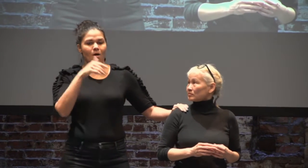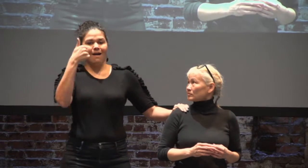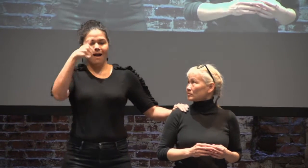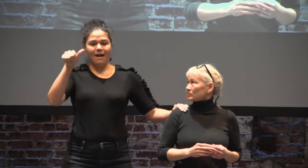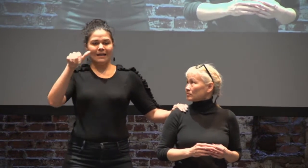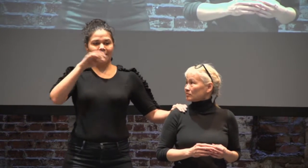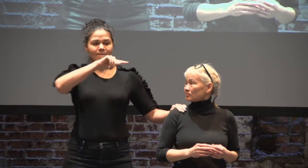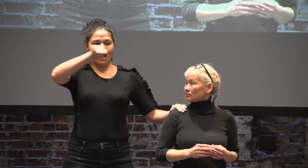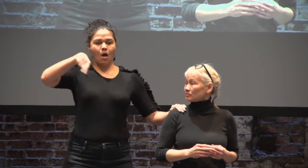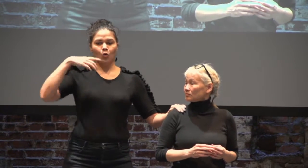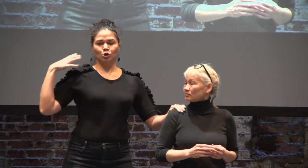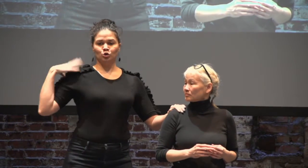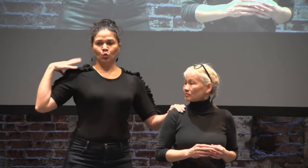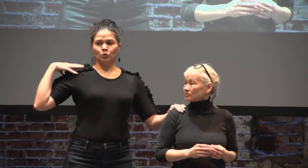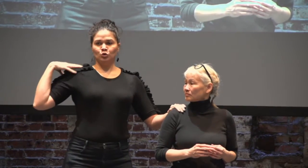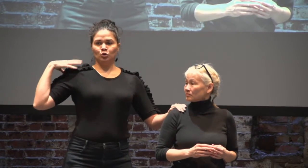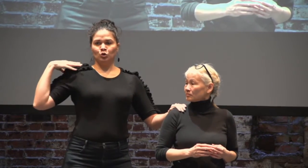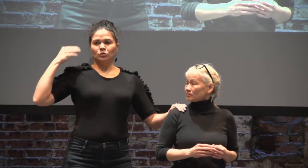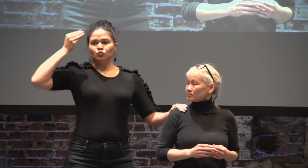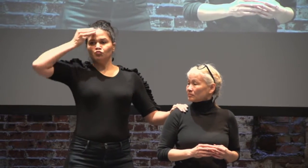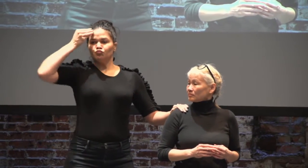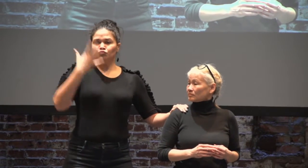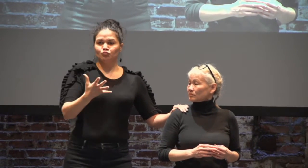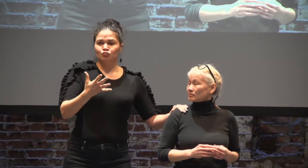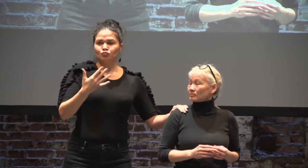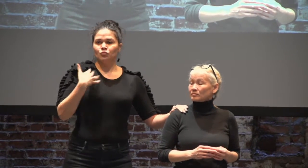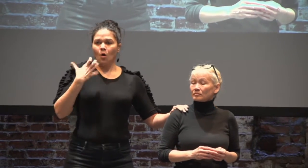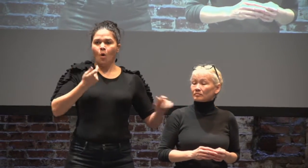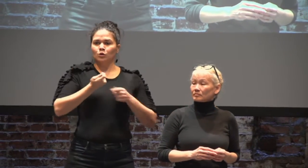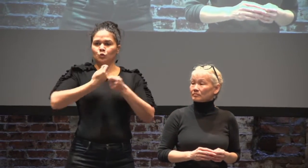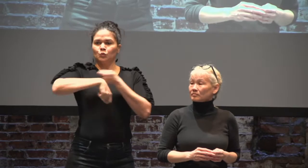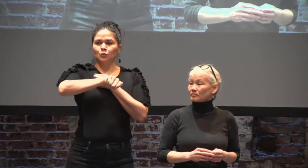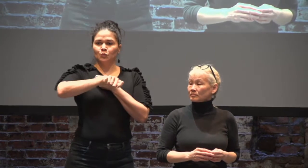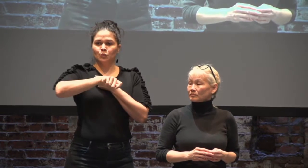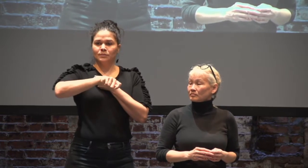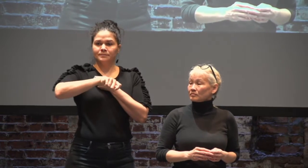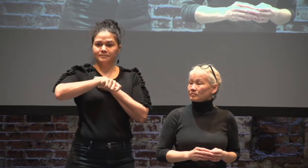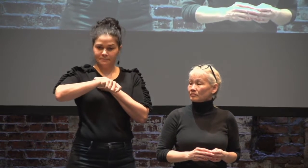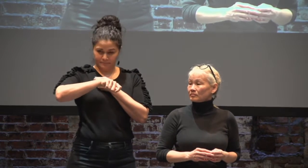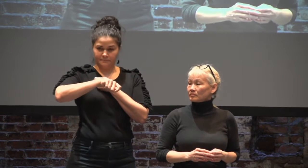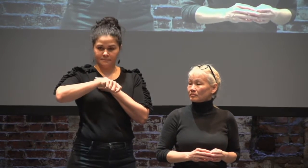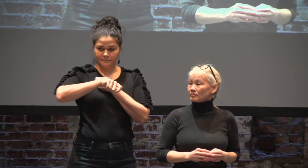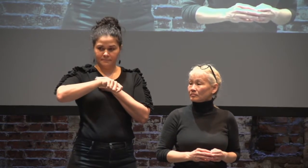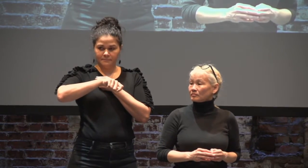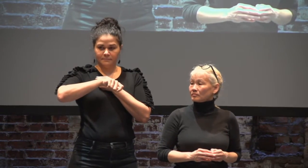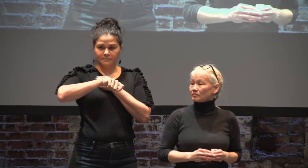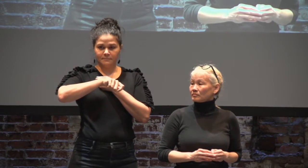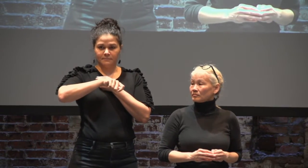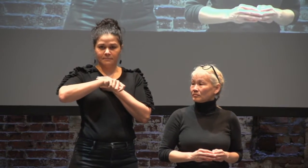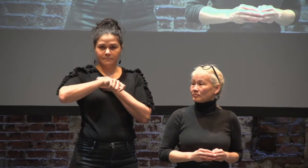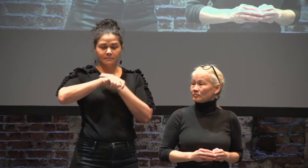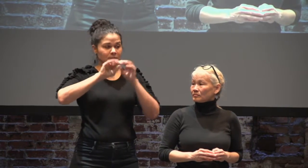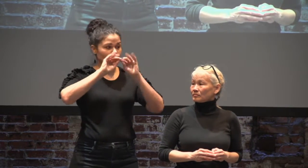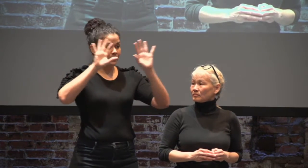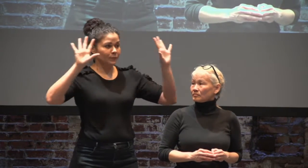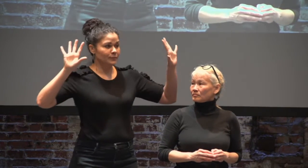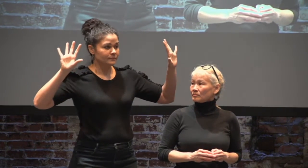on someone's shoulder from the group. And that lets them know that you'd like to switch in